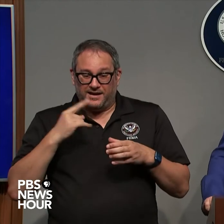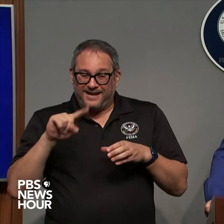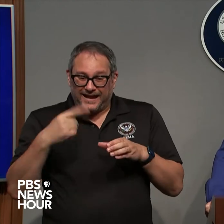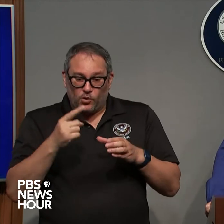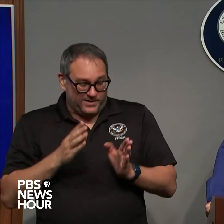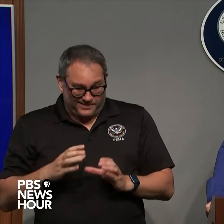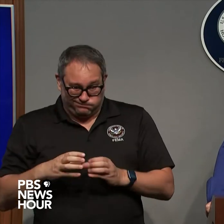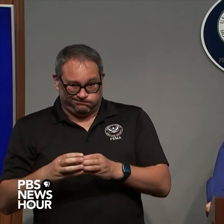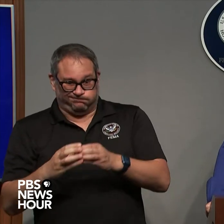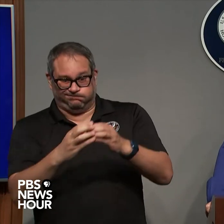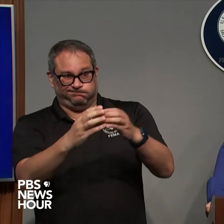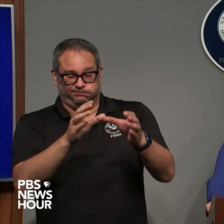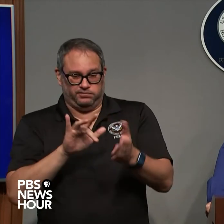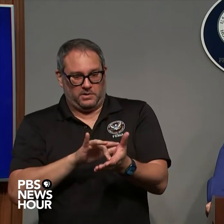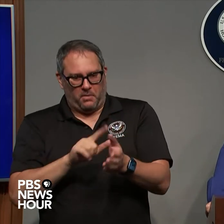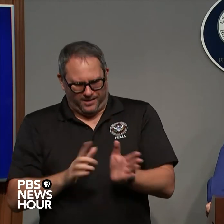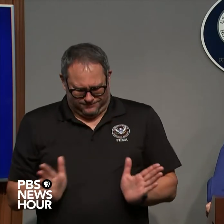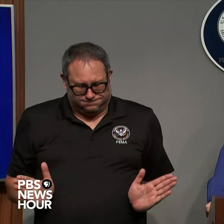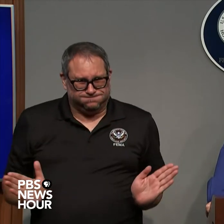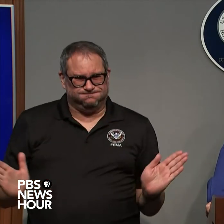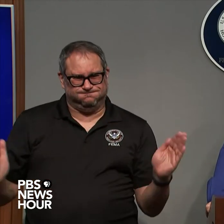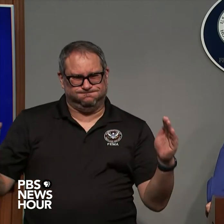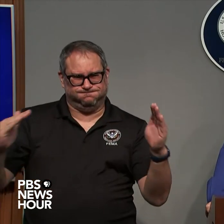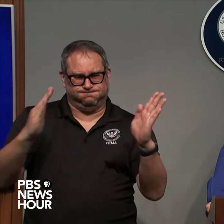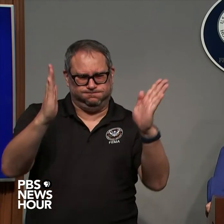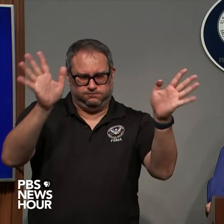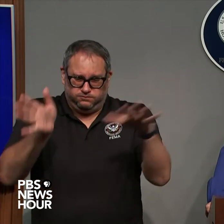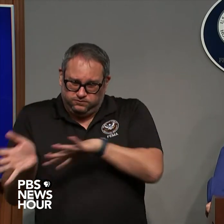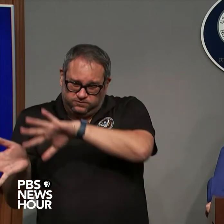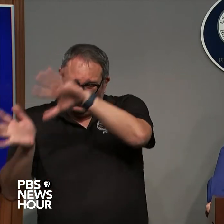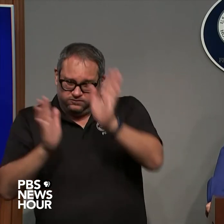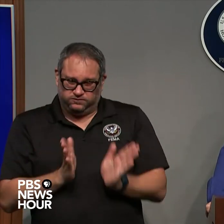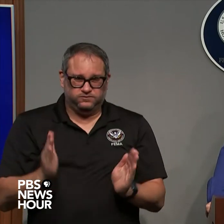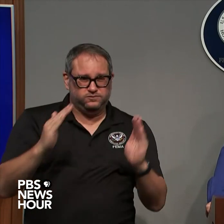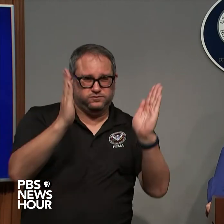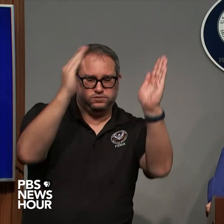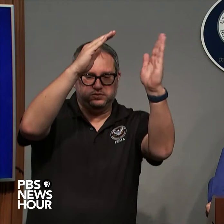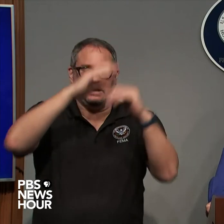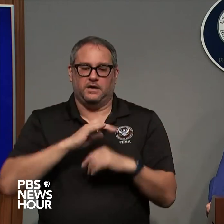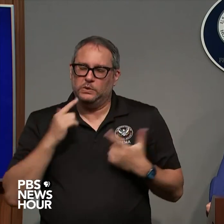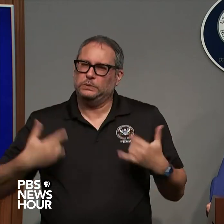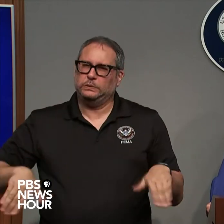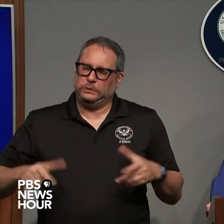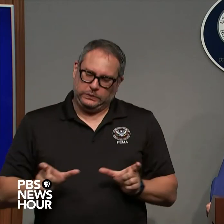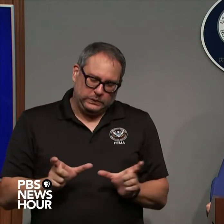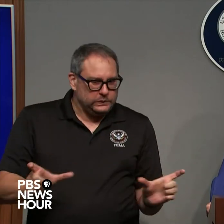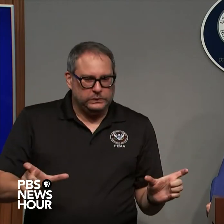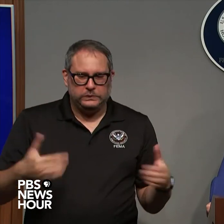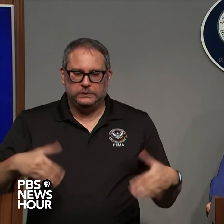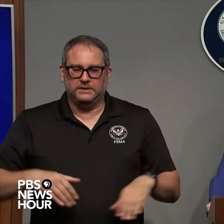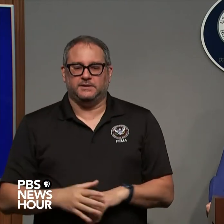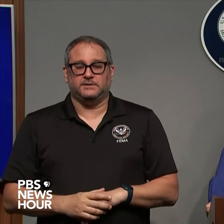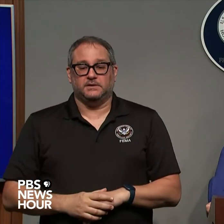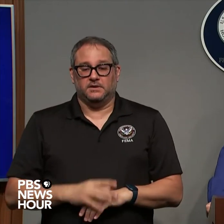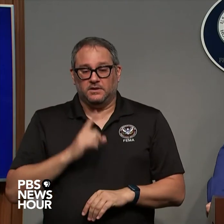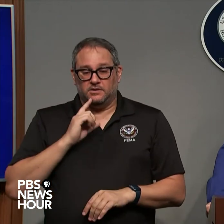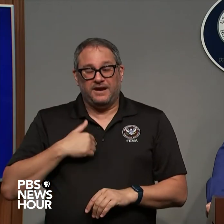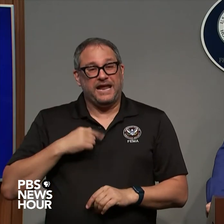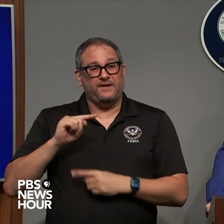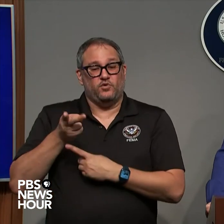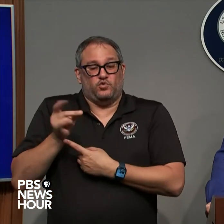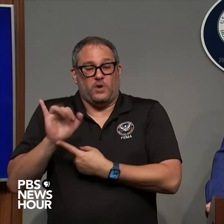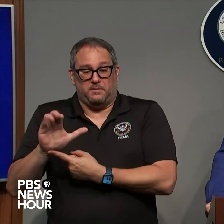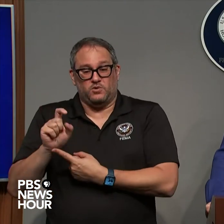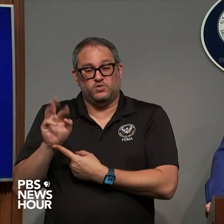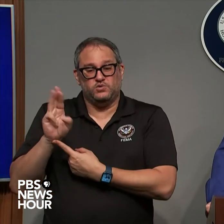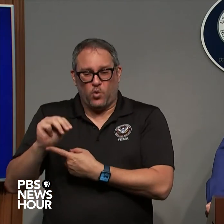miles away from the center you have those hurricane force winds think about this 150 miles away from the center you have tropical storm force winds so it's not just right there in the